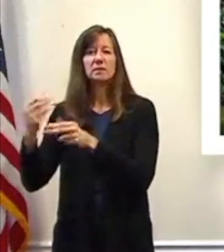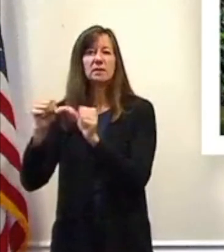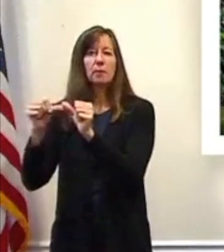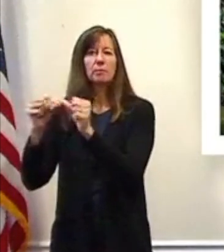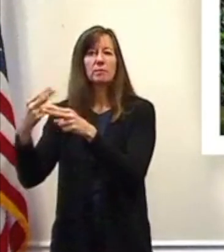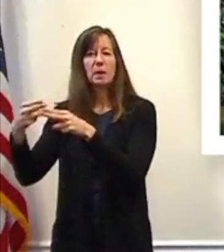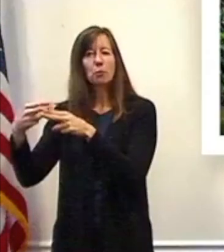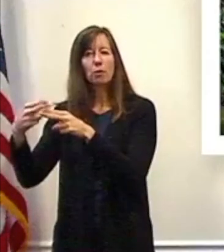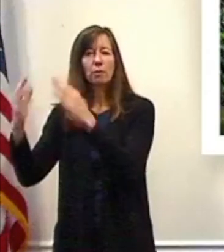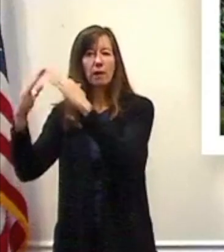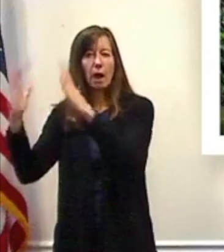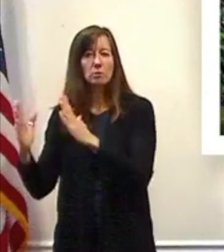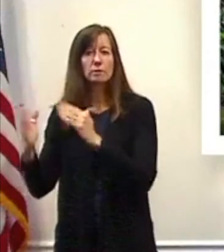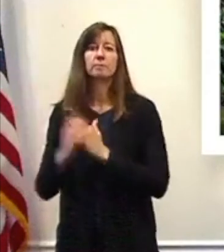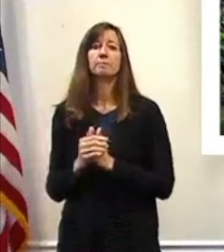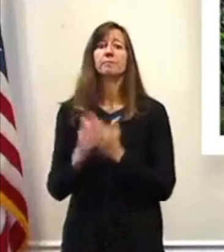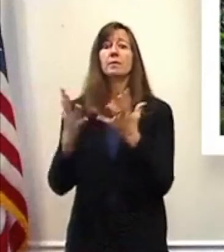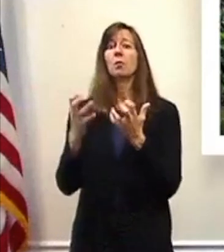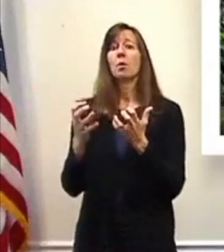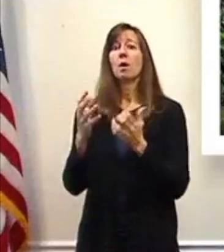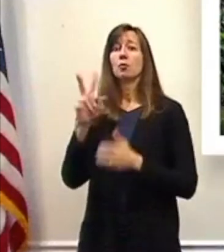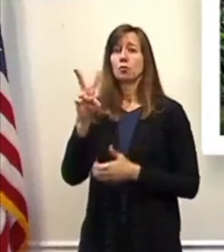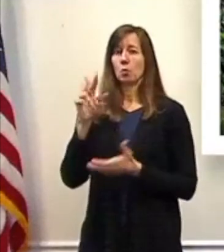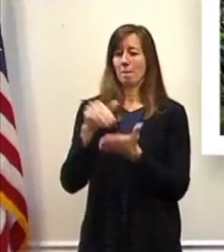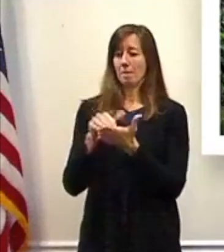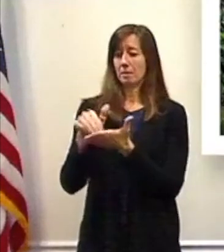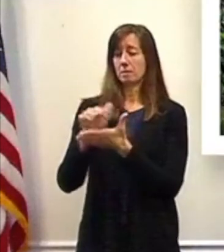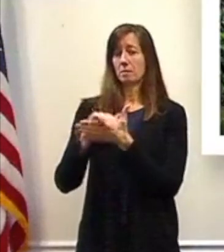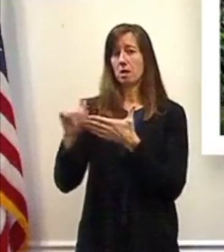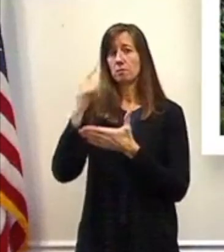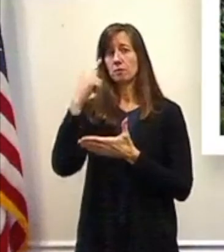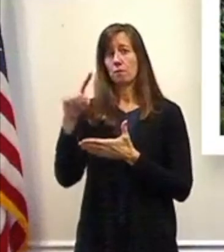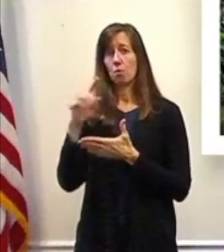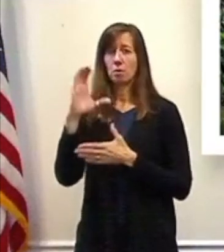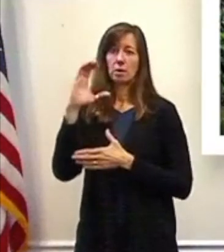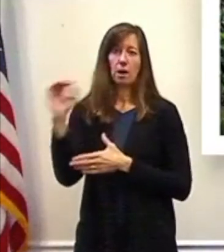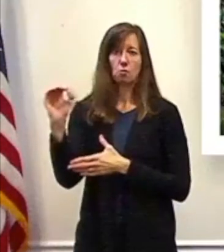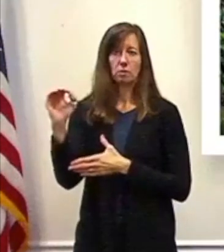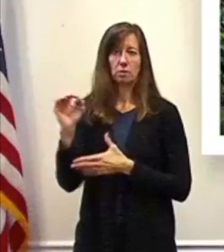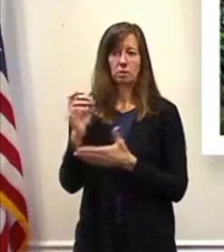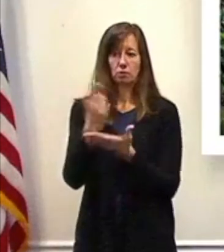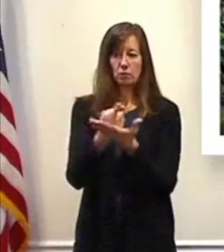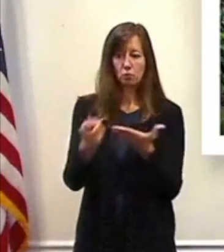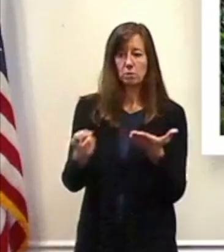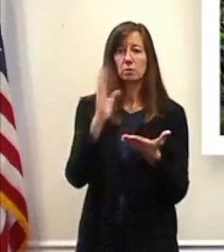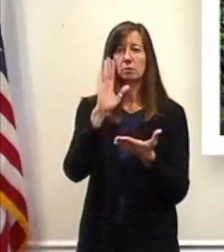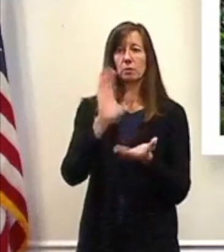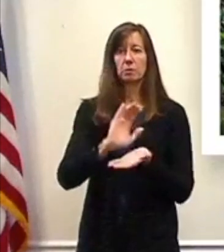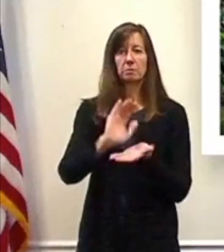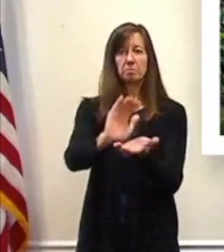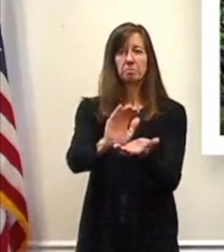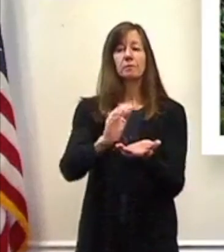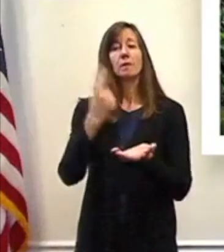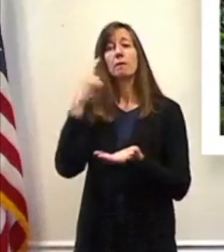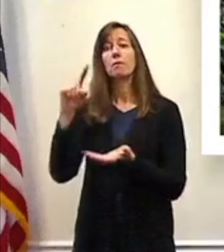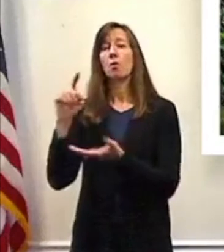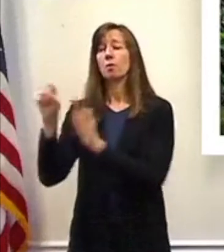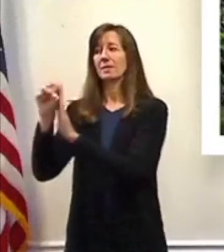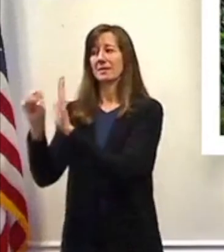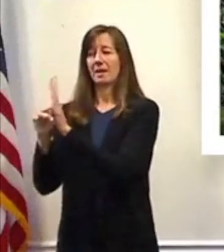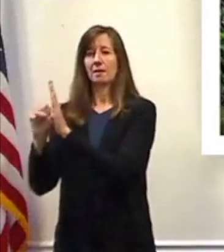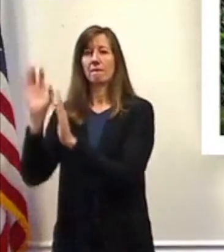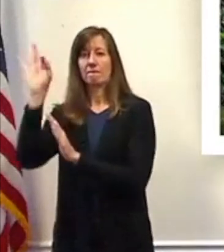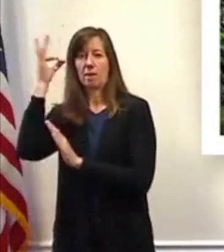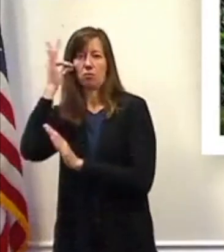in commitment to assist both county resources and some federal aid to